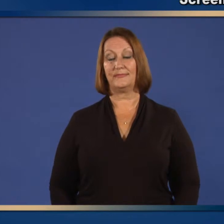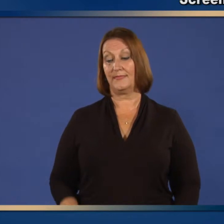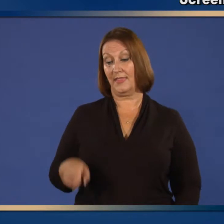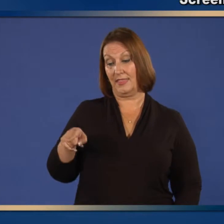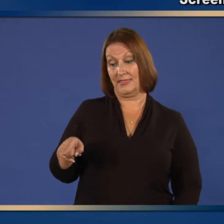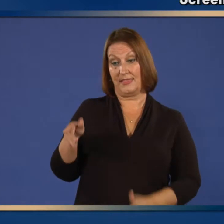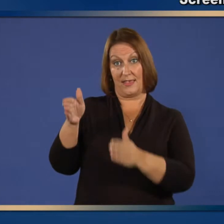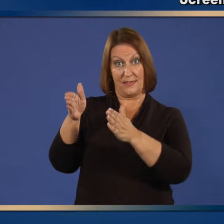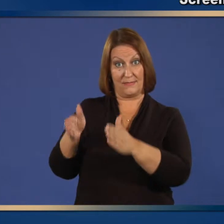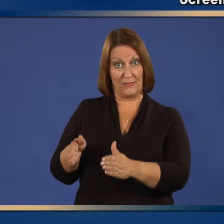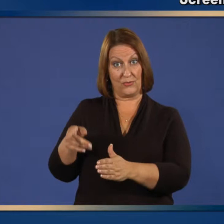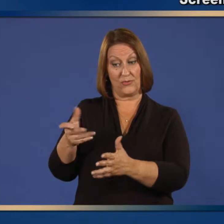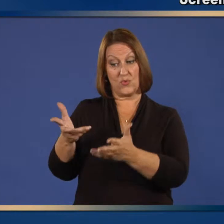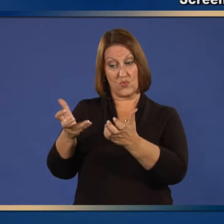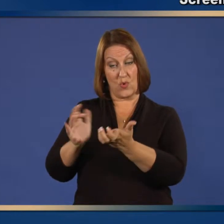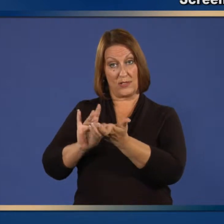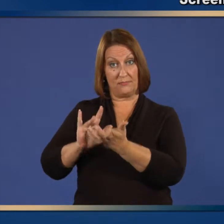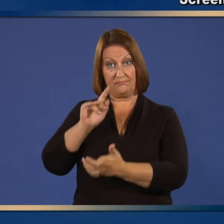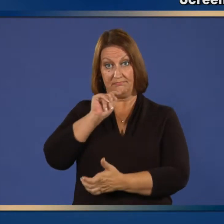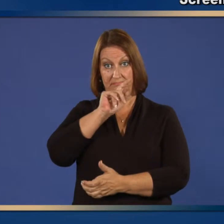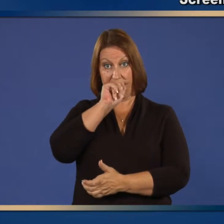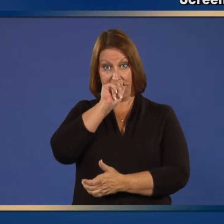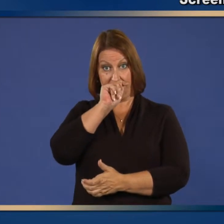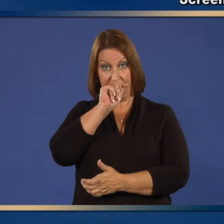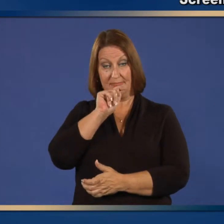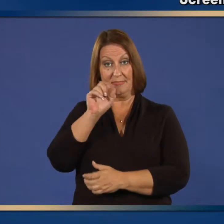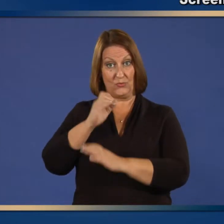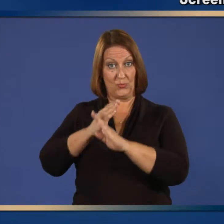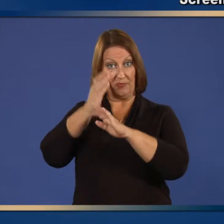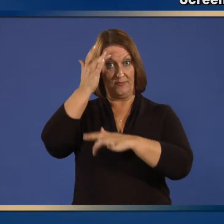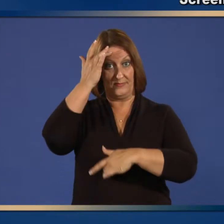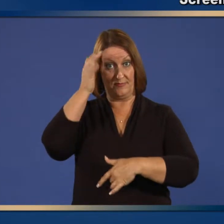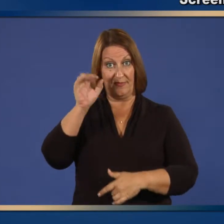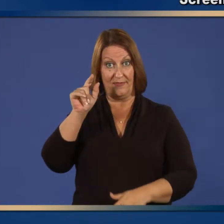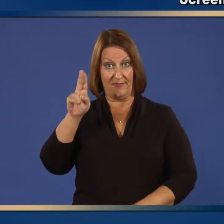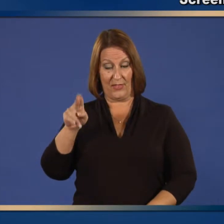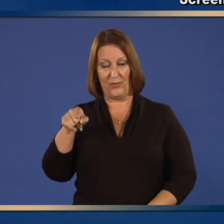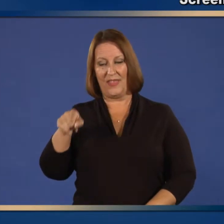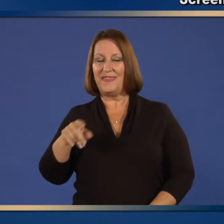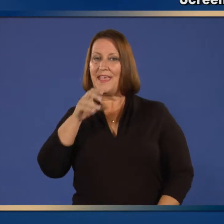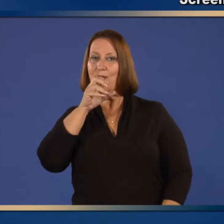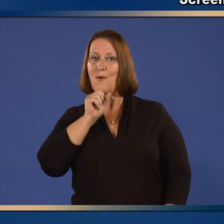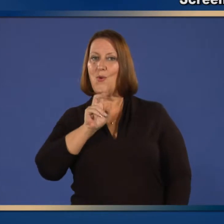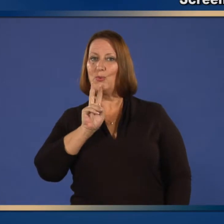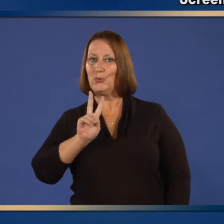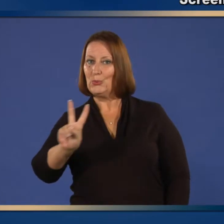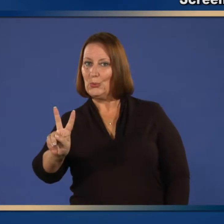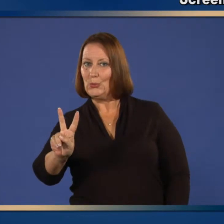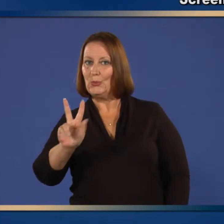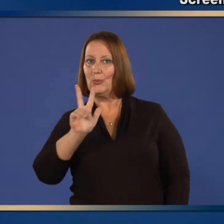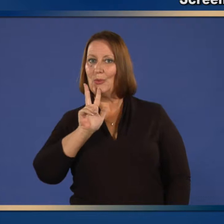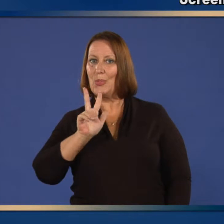If the person to be vaccinated is a child age 2 through 4 years,